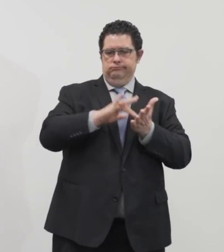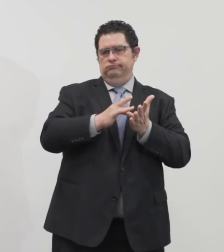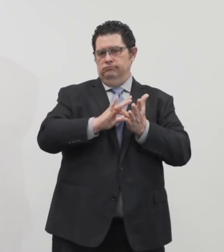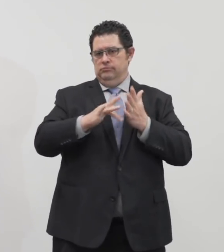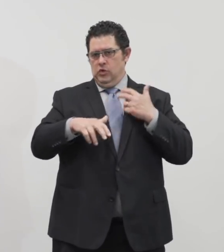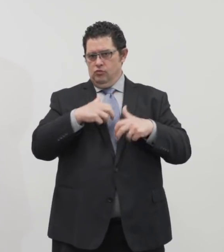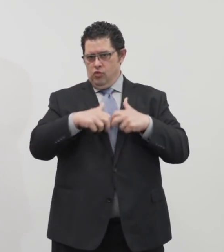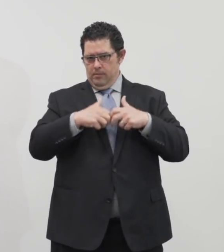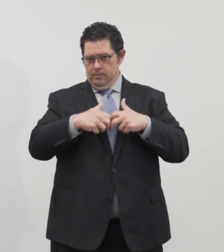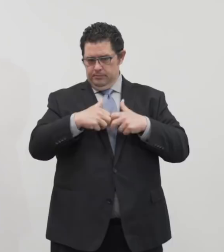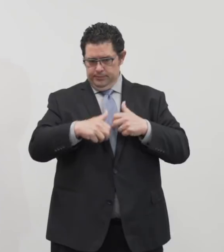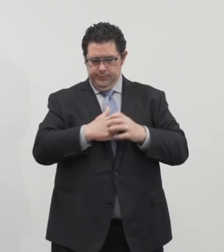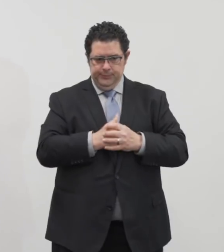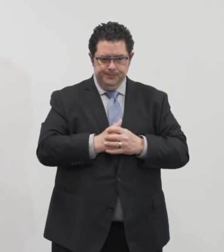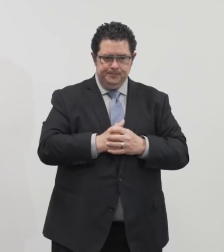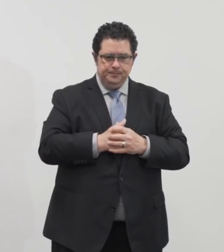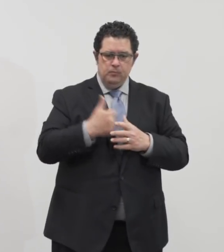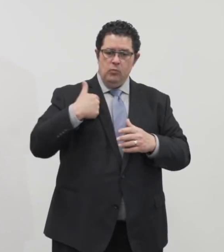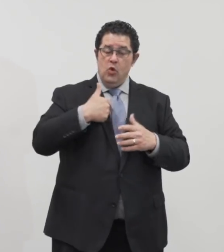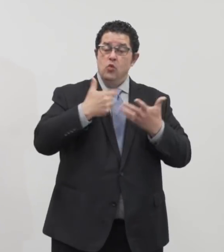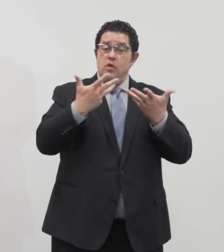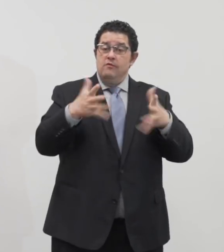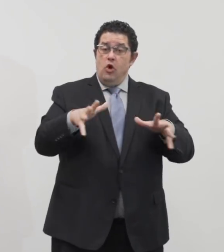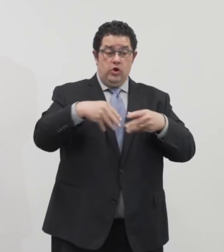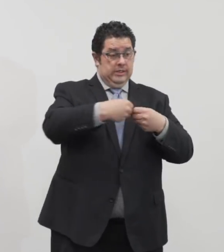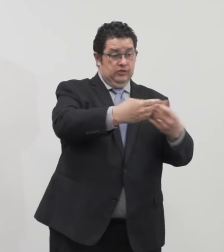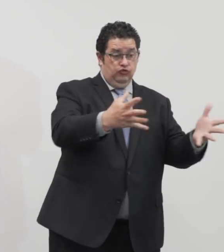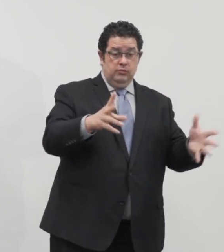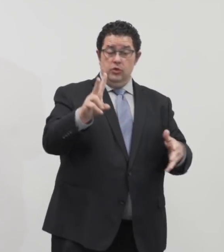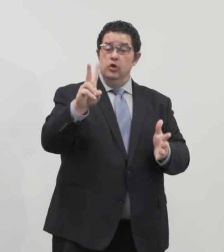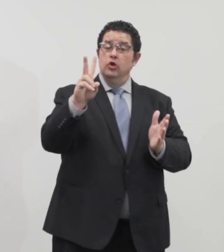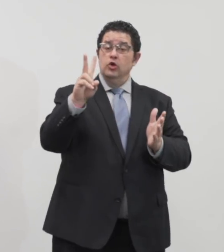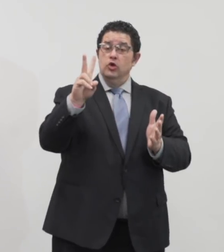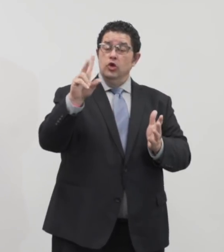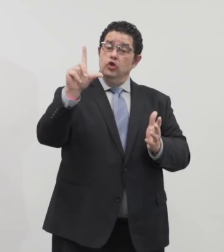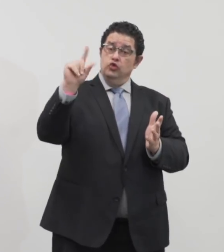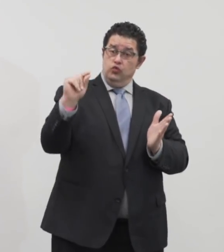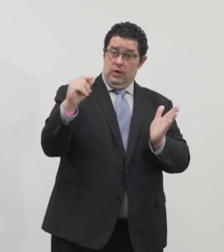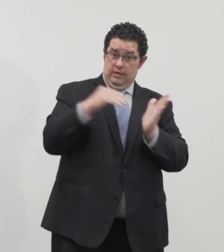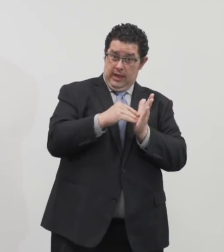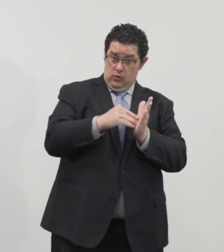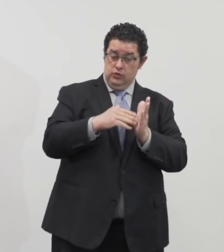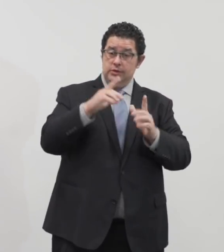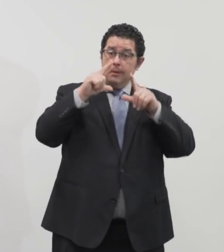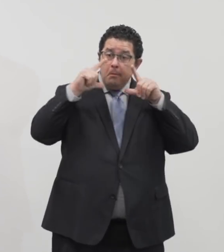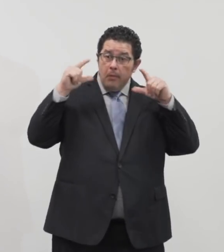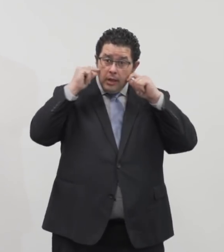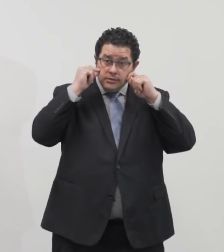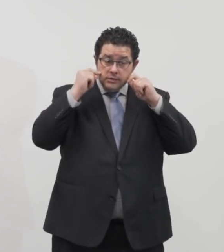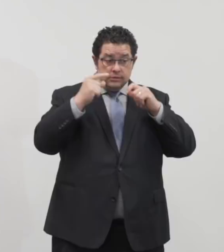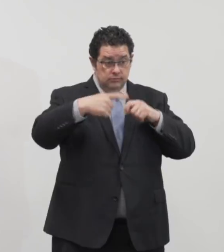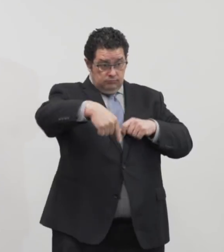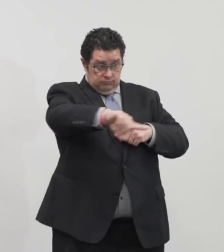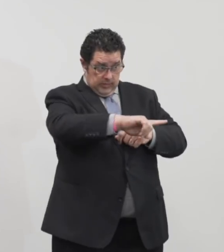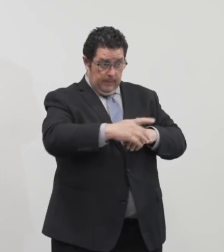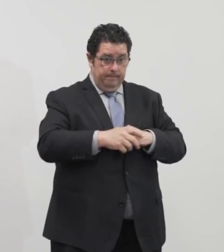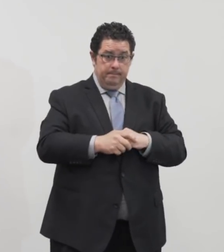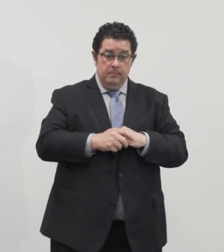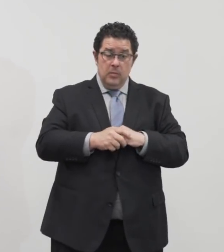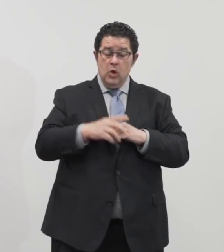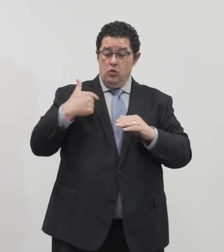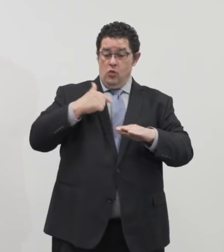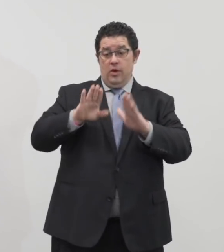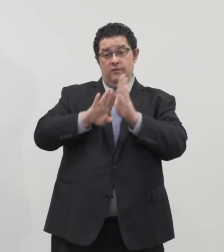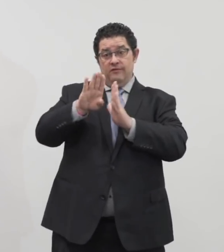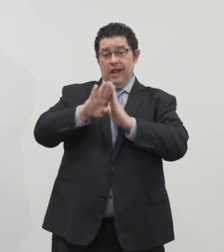We also have distributed 20,000 masks in this setting and we have developed a quick response task